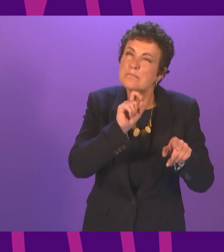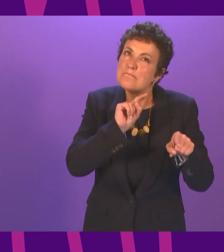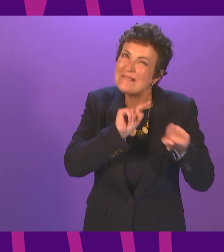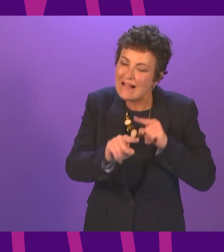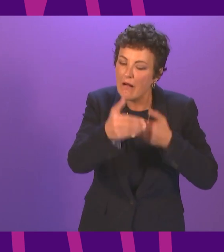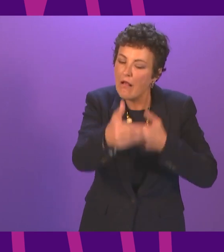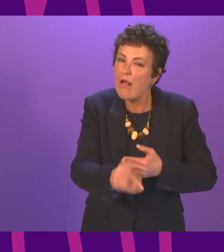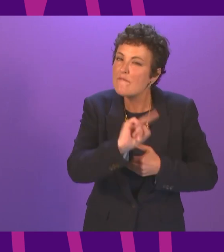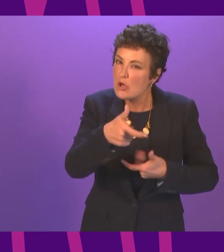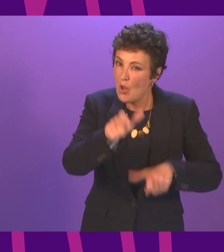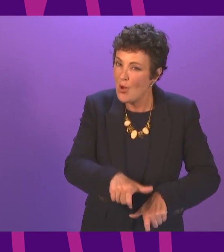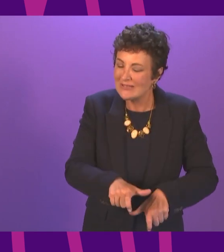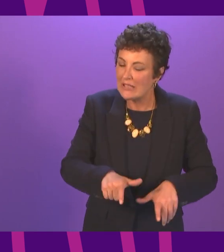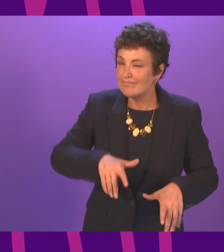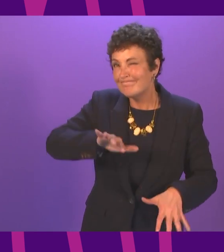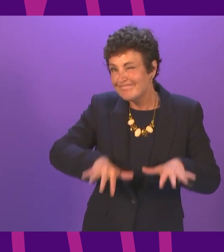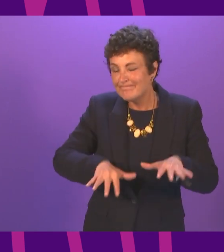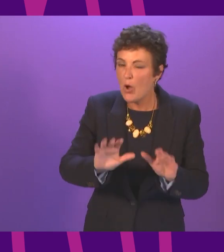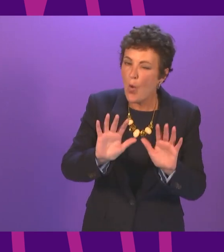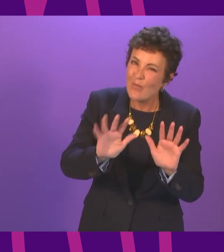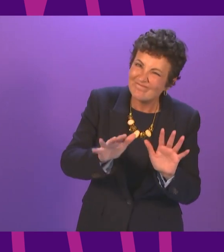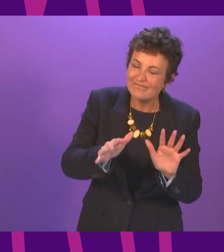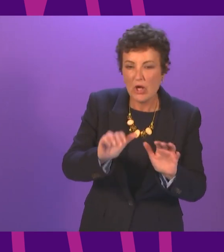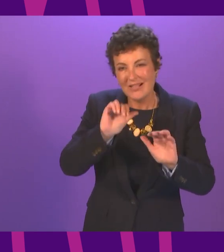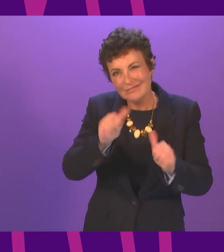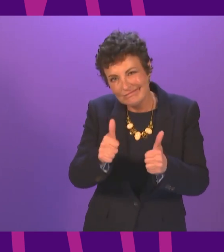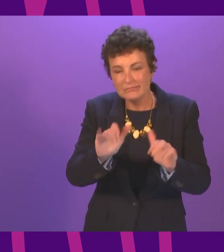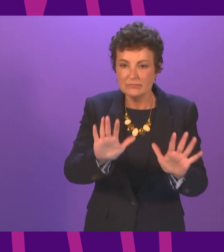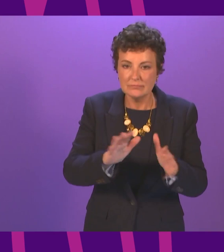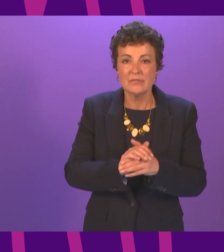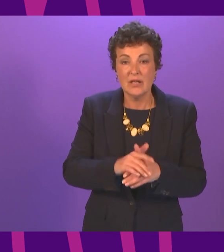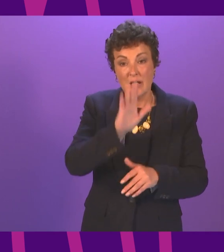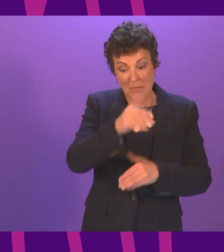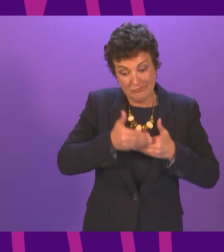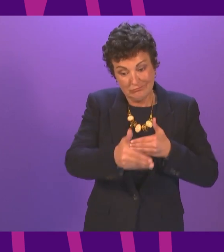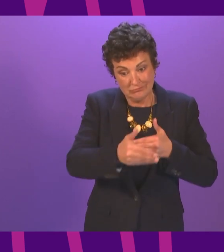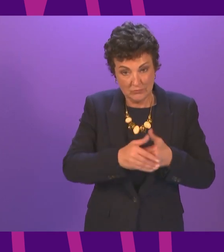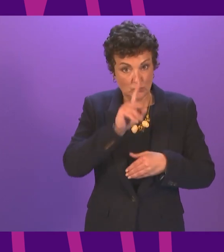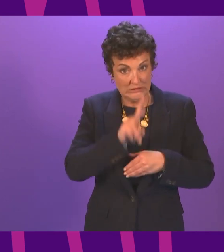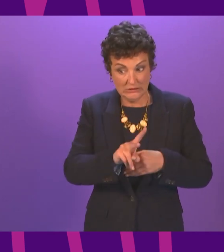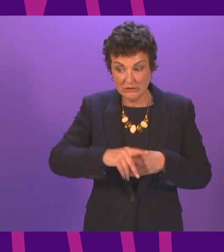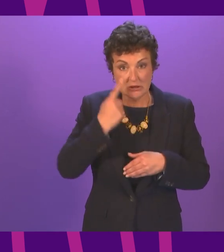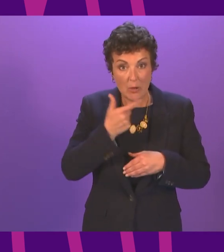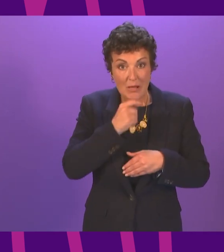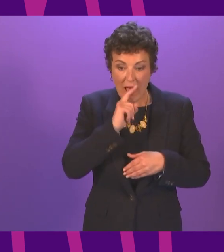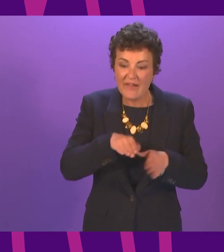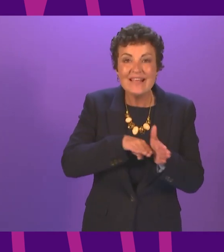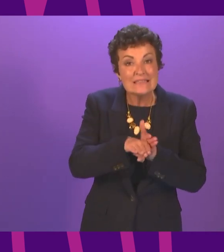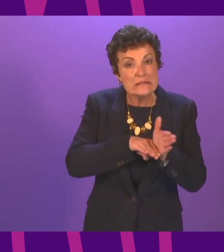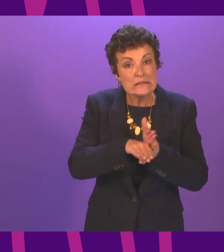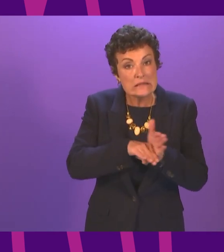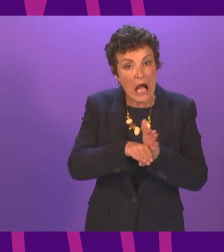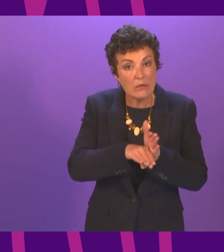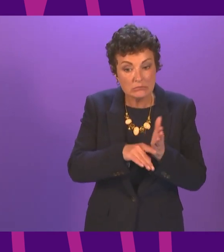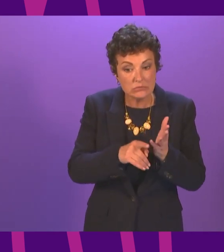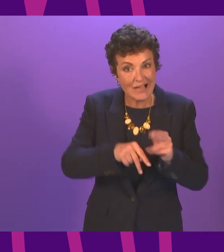as it should have been. We currently see young people across Scotland facing exam-style assessments in schools, with very little